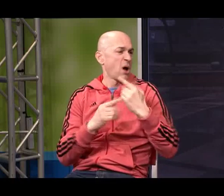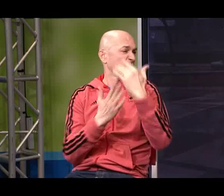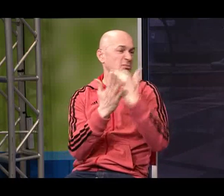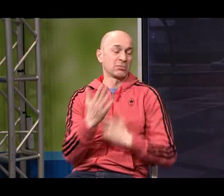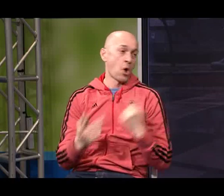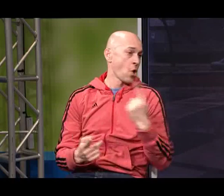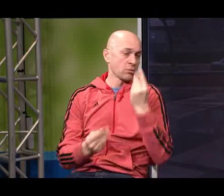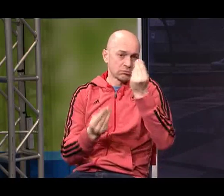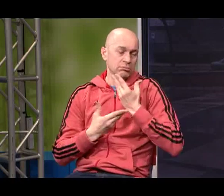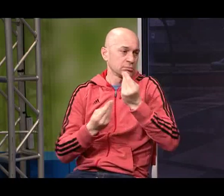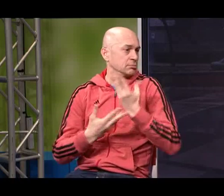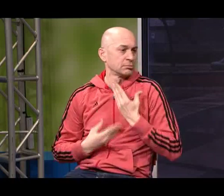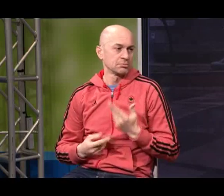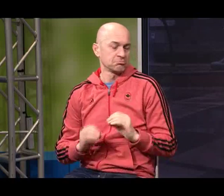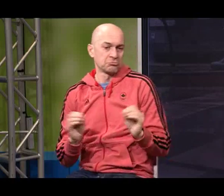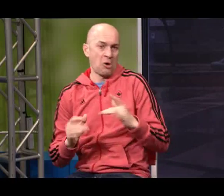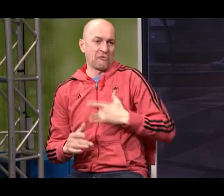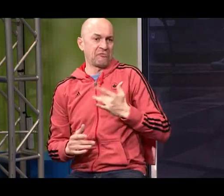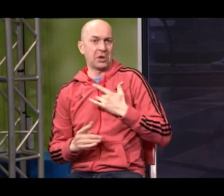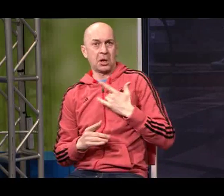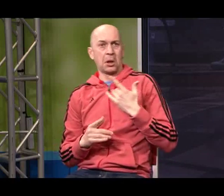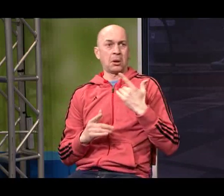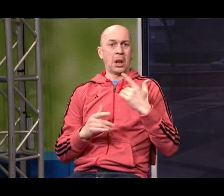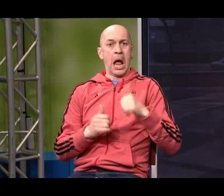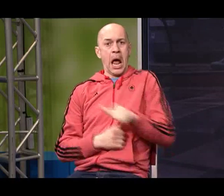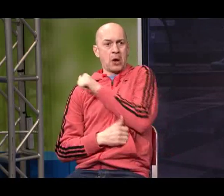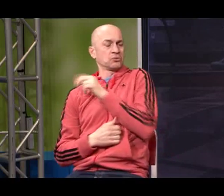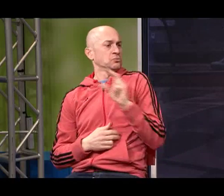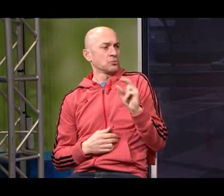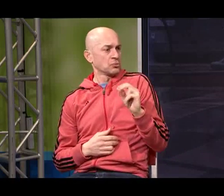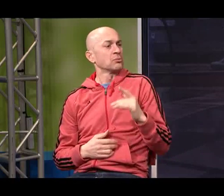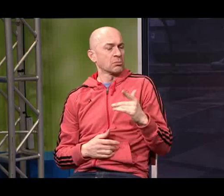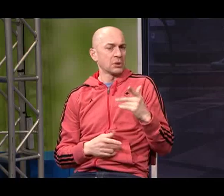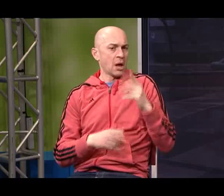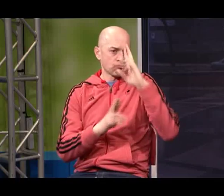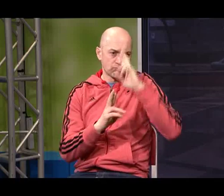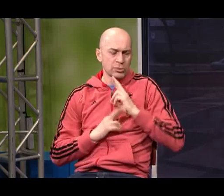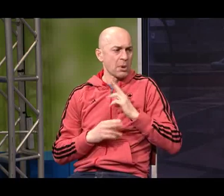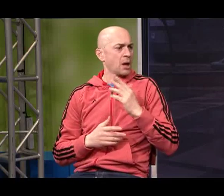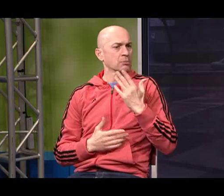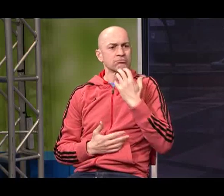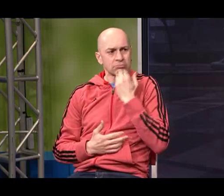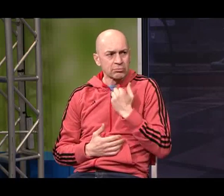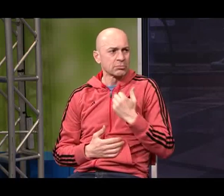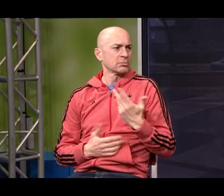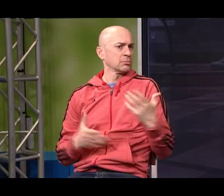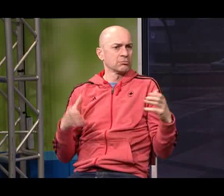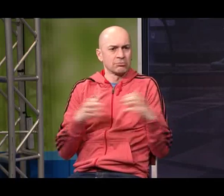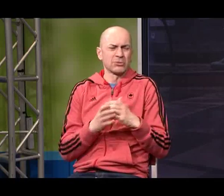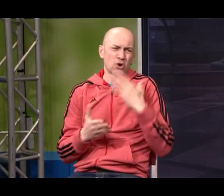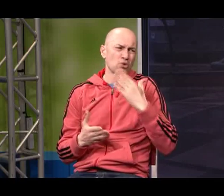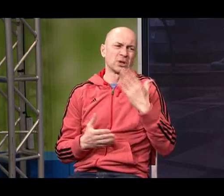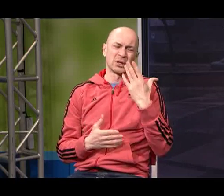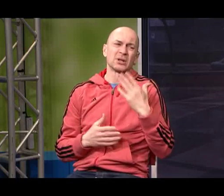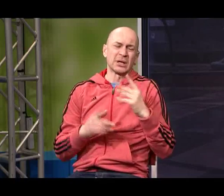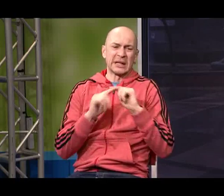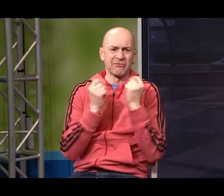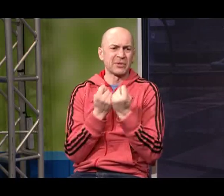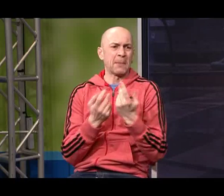you know let's say the meeting and a summary of the meeting and I felt that I was included I didn't feel that I was out of the loop I believe